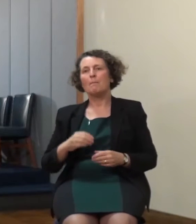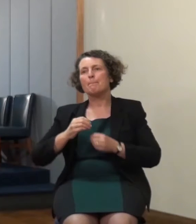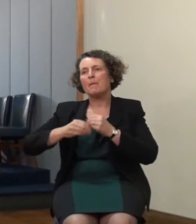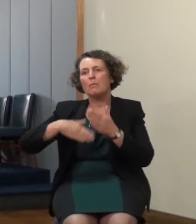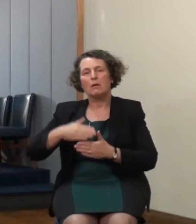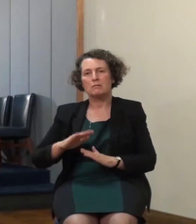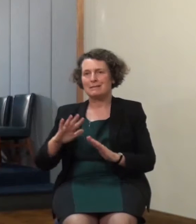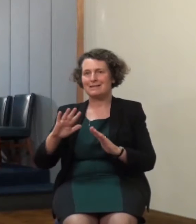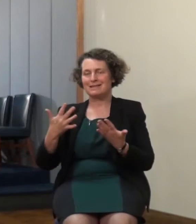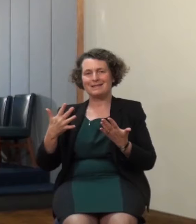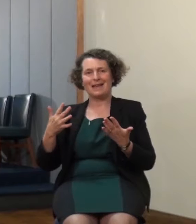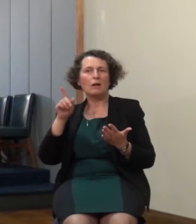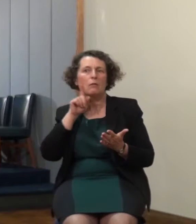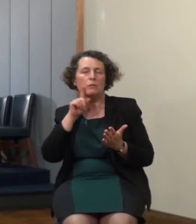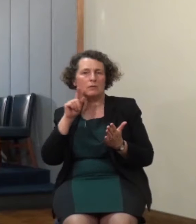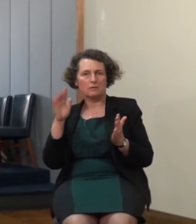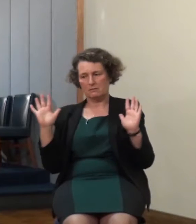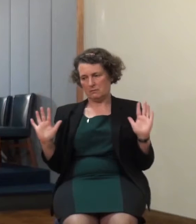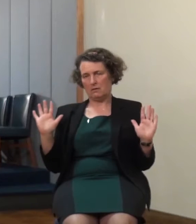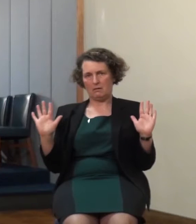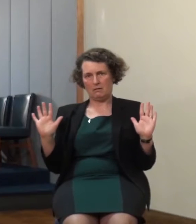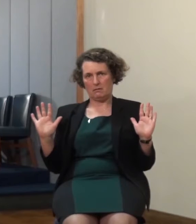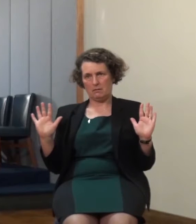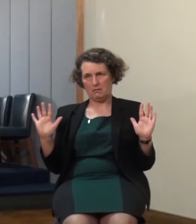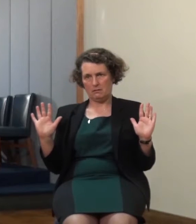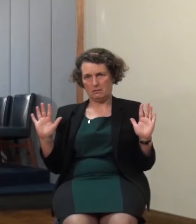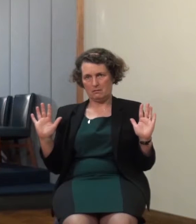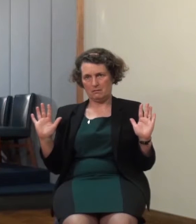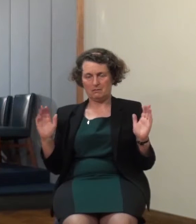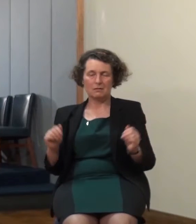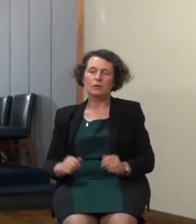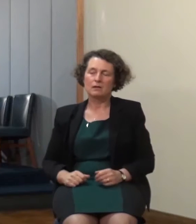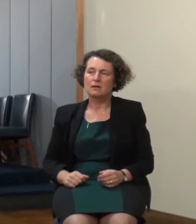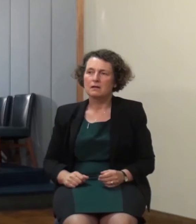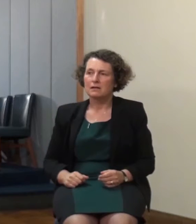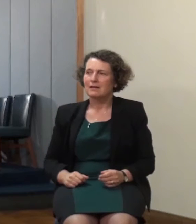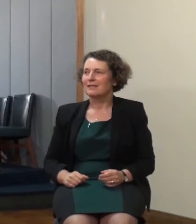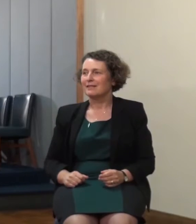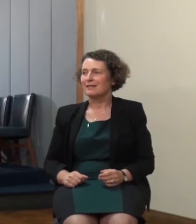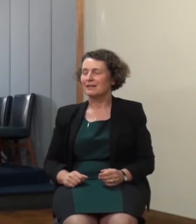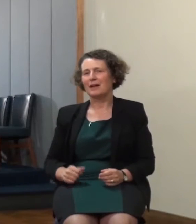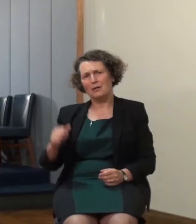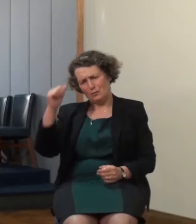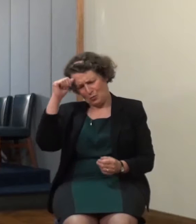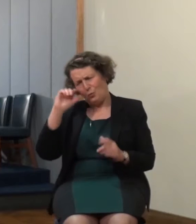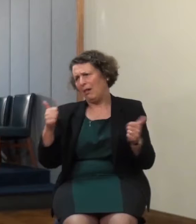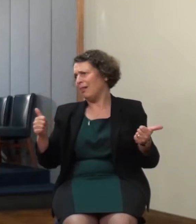forth to meet the bride now I need not explain to you I'm sure but the